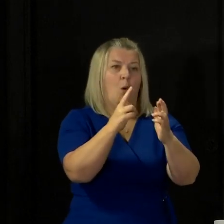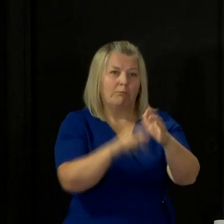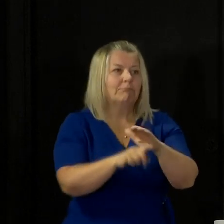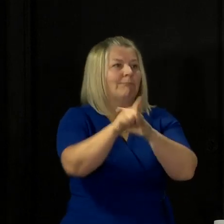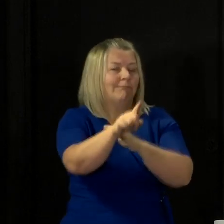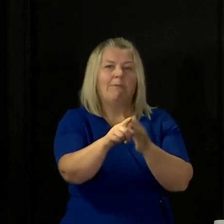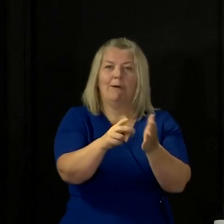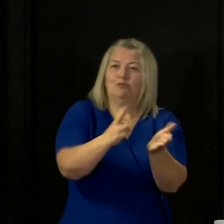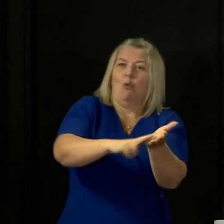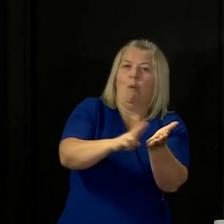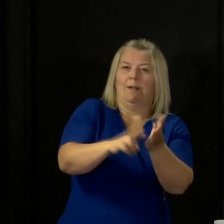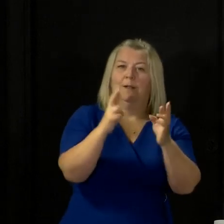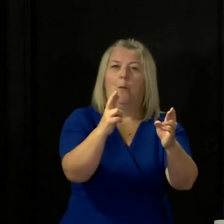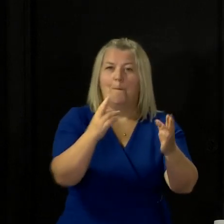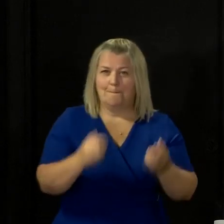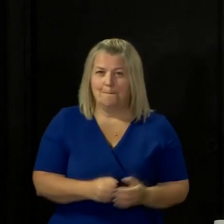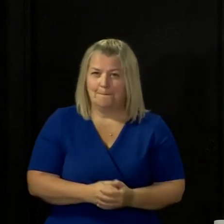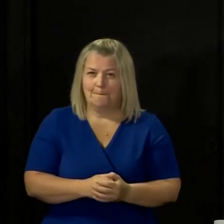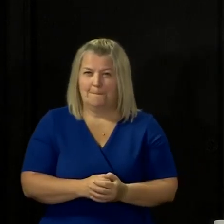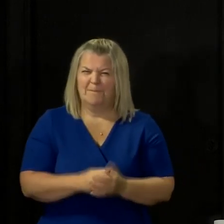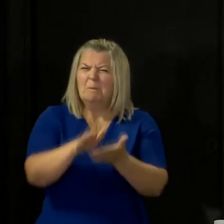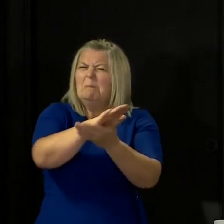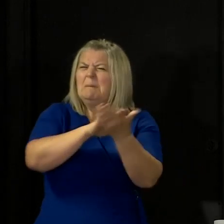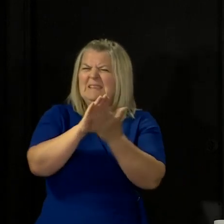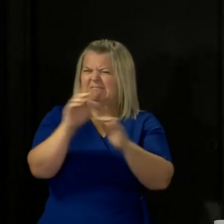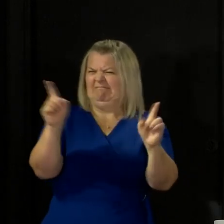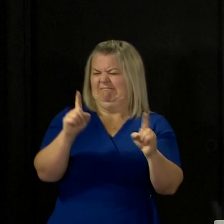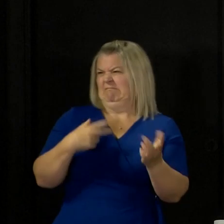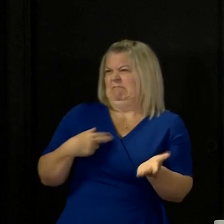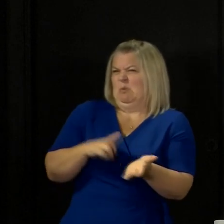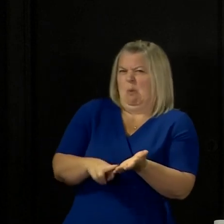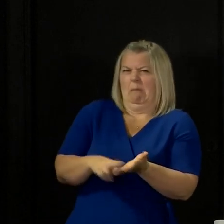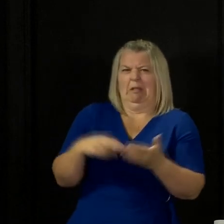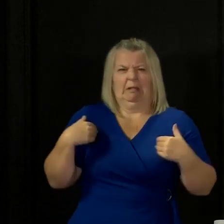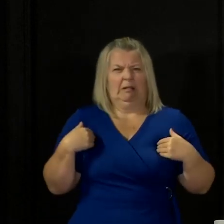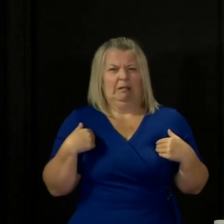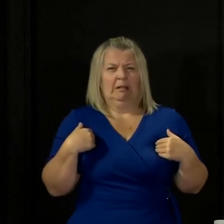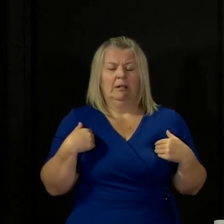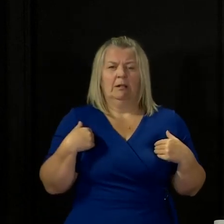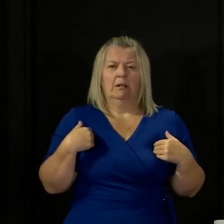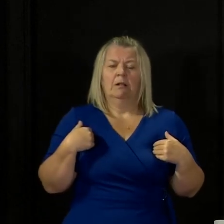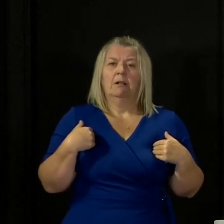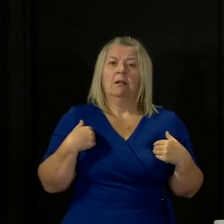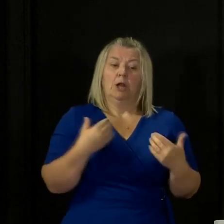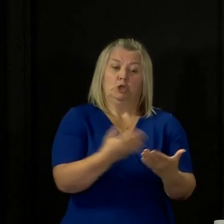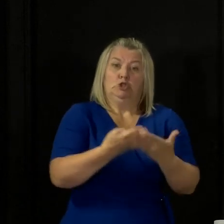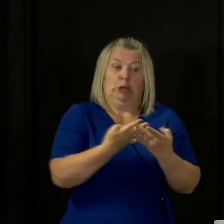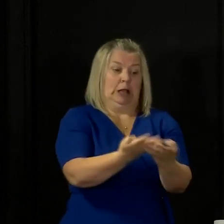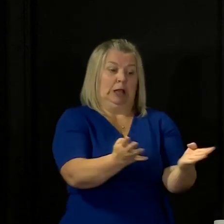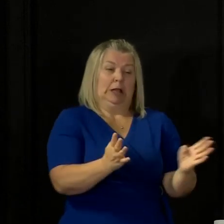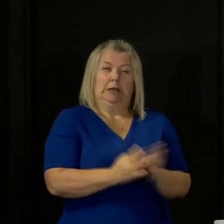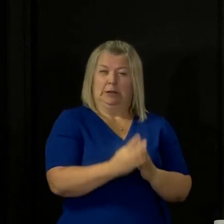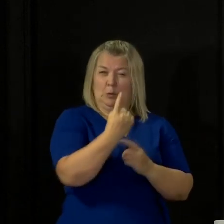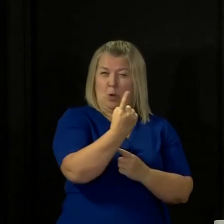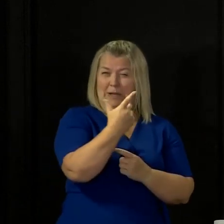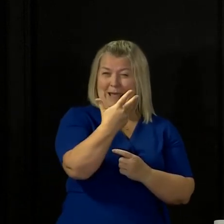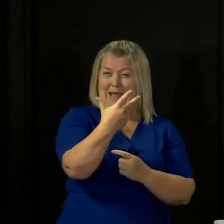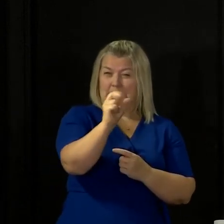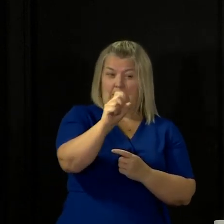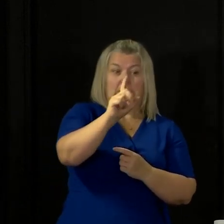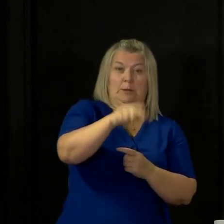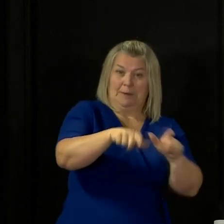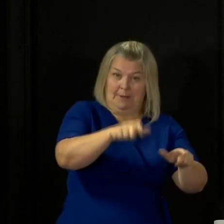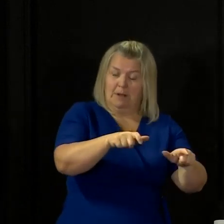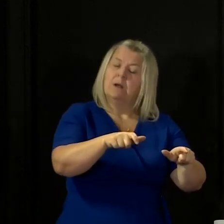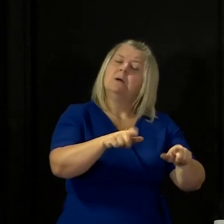normality in your life. And what does that mean? We know that not every person who is shielding faces exactly the same risks.